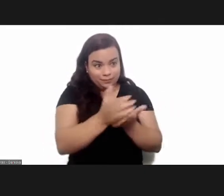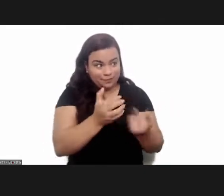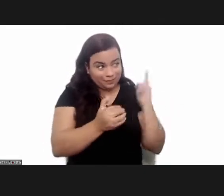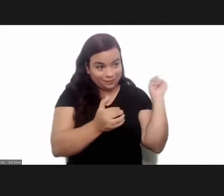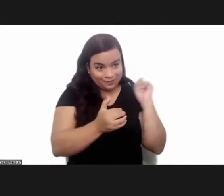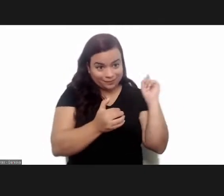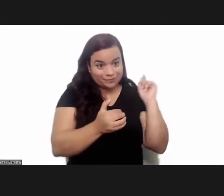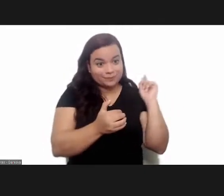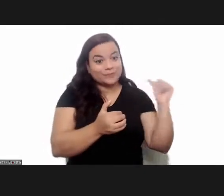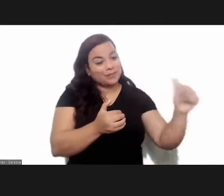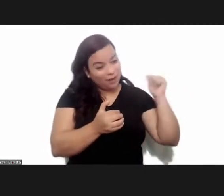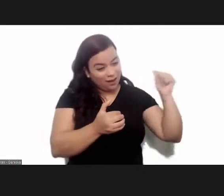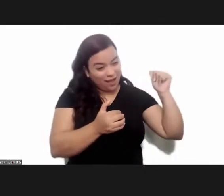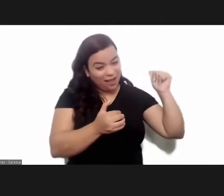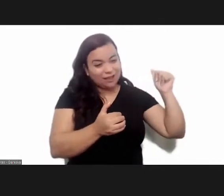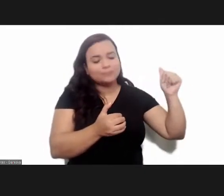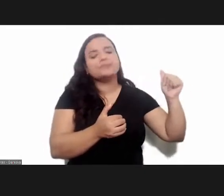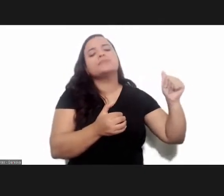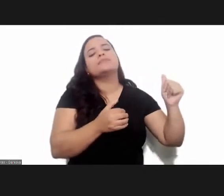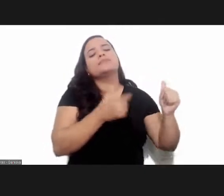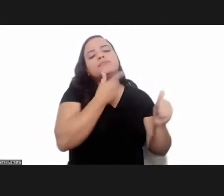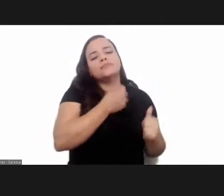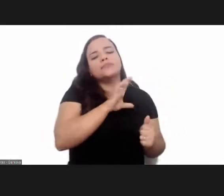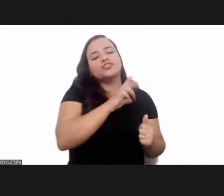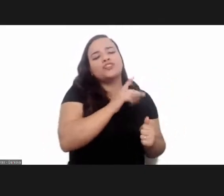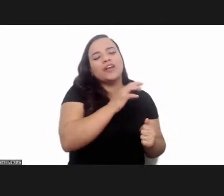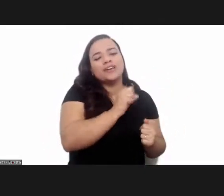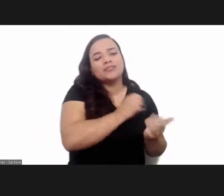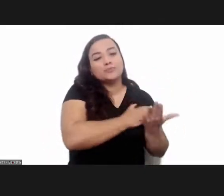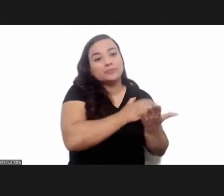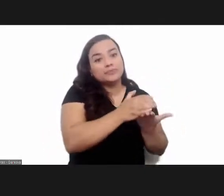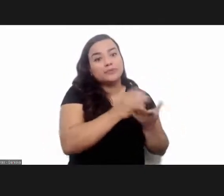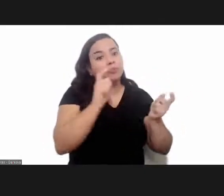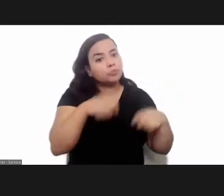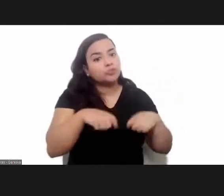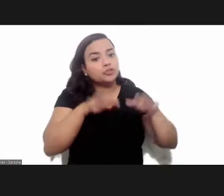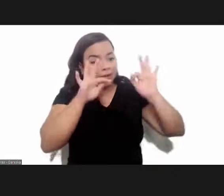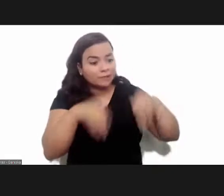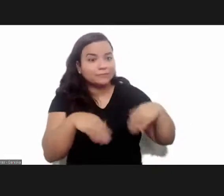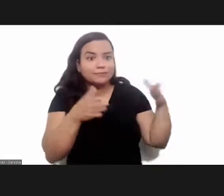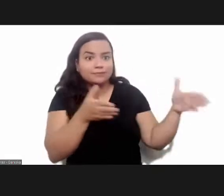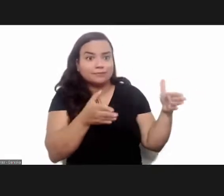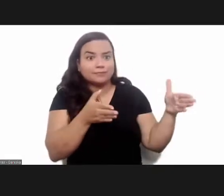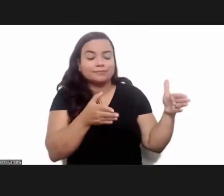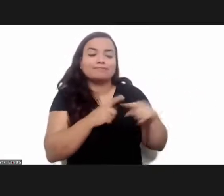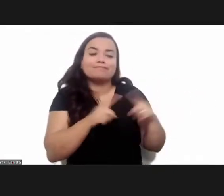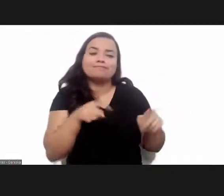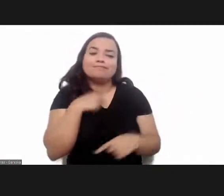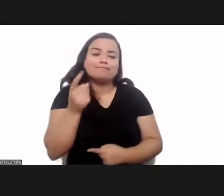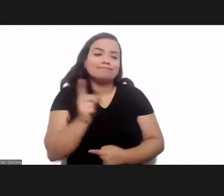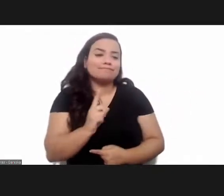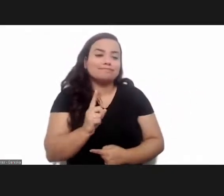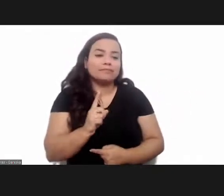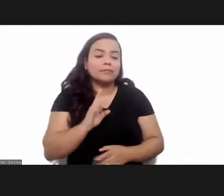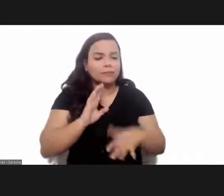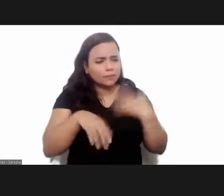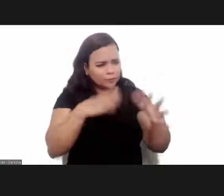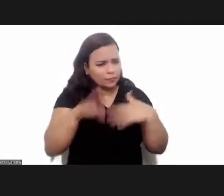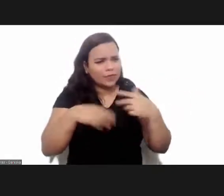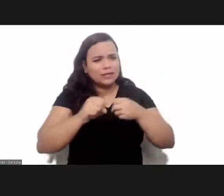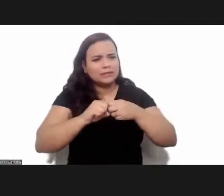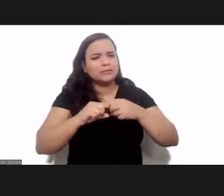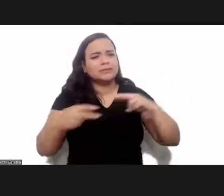could have been concluded here unfortunately it didn't happen the genome was finally